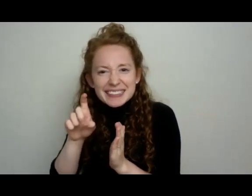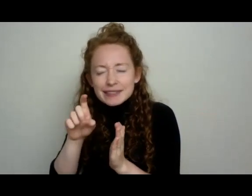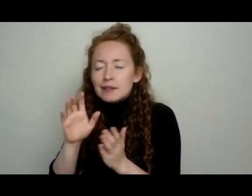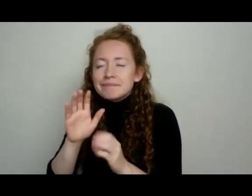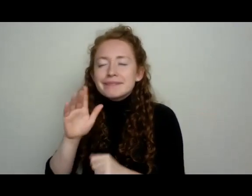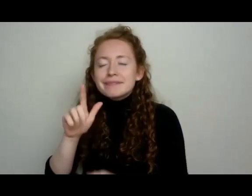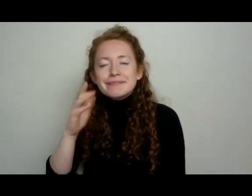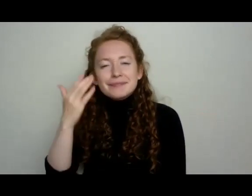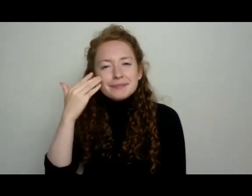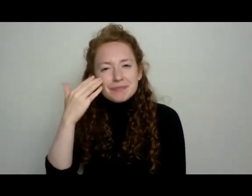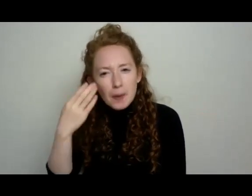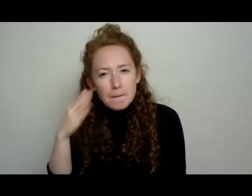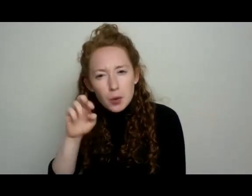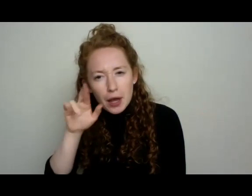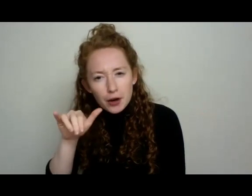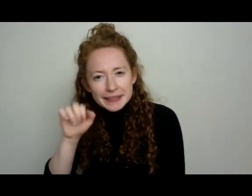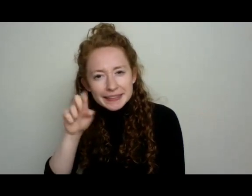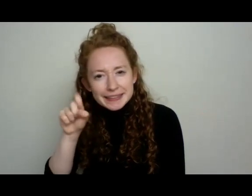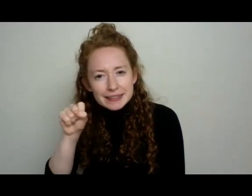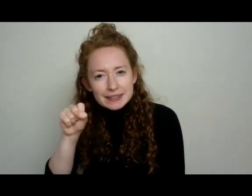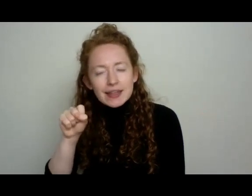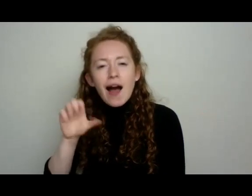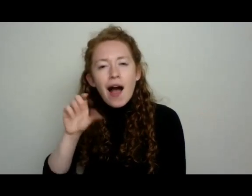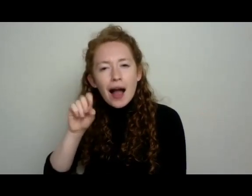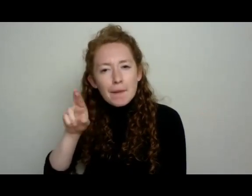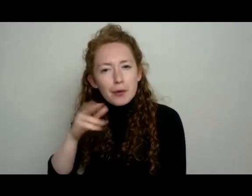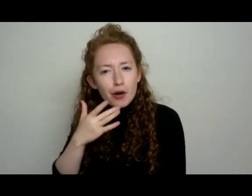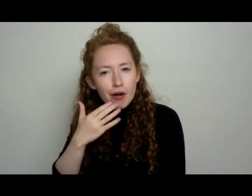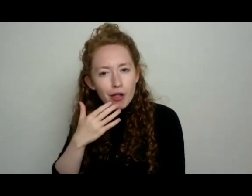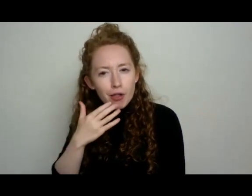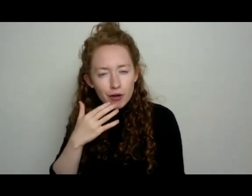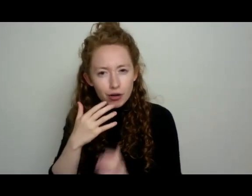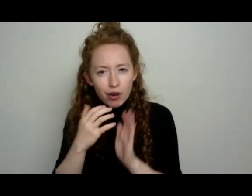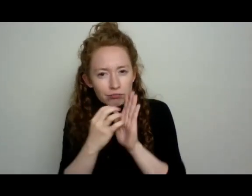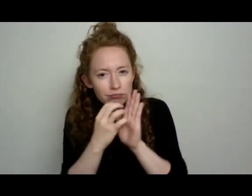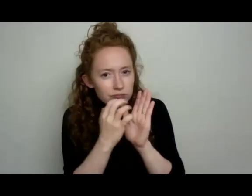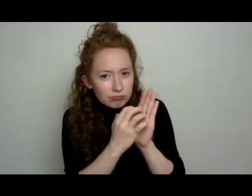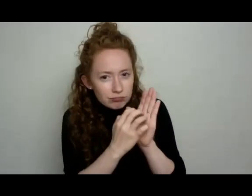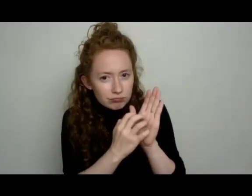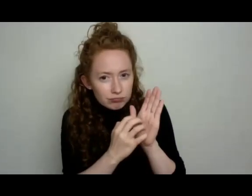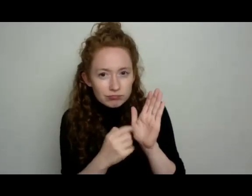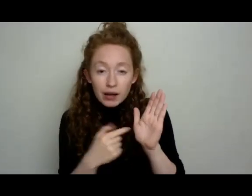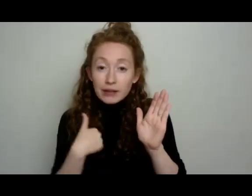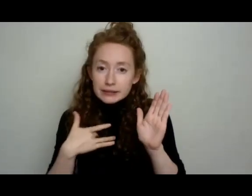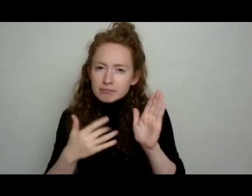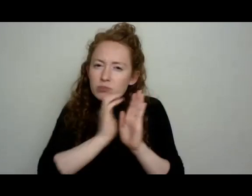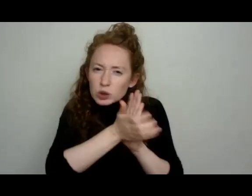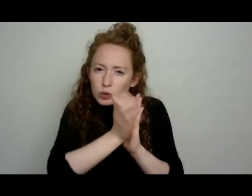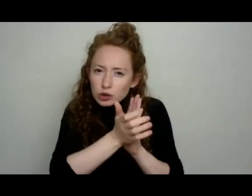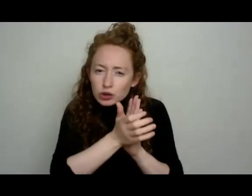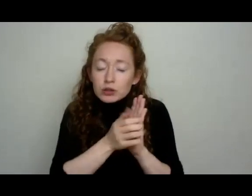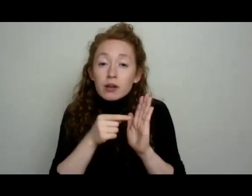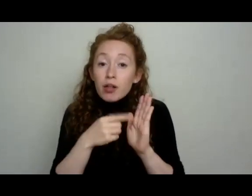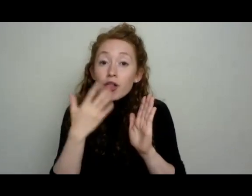seeds, eggs of these cucumber beetles. And I know cucumber beetles and squash bugs, their, their eggs look the same,